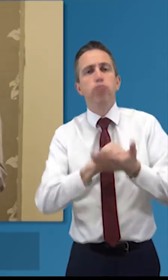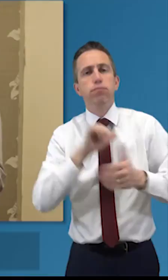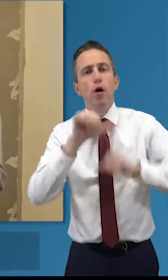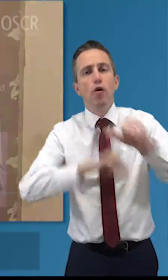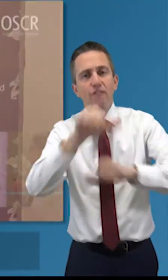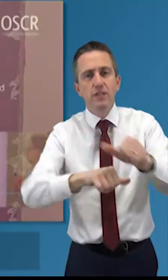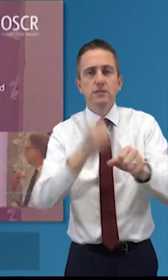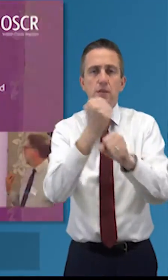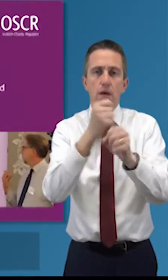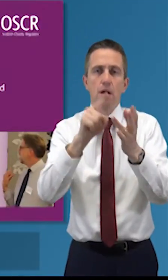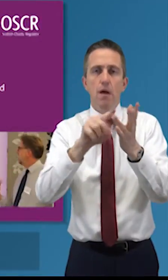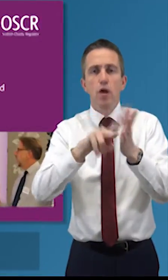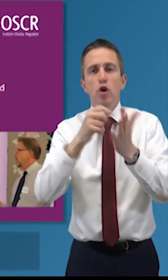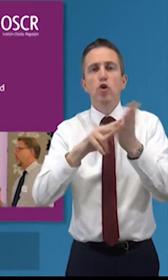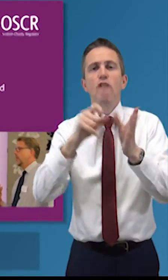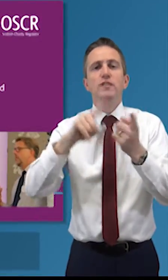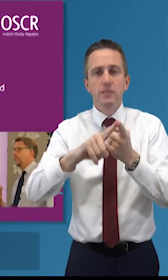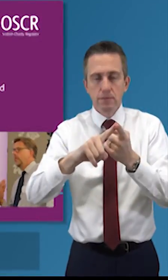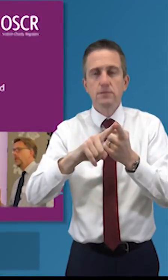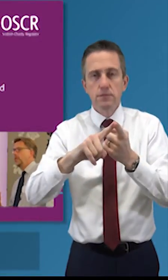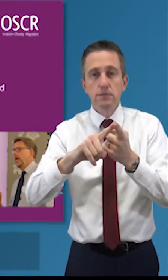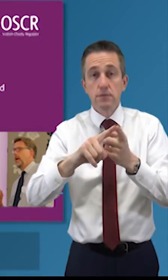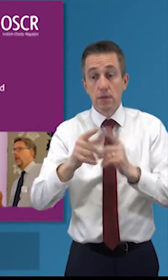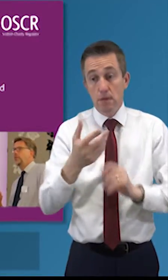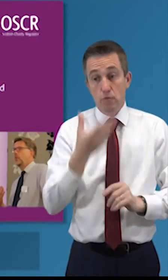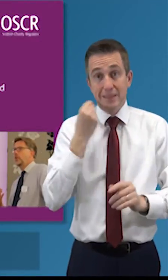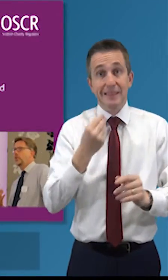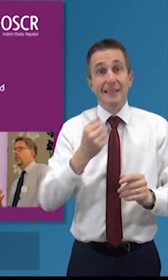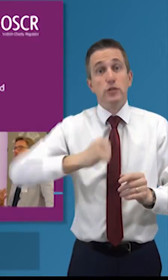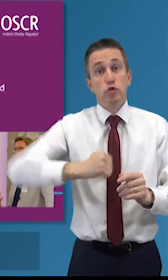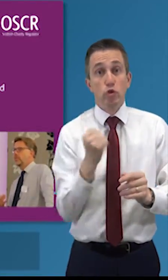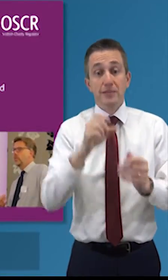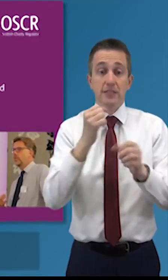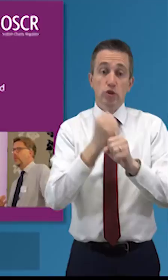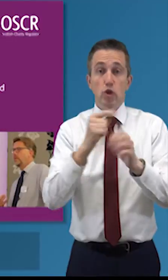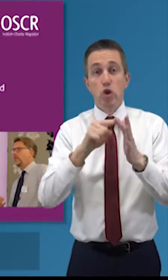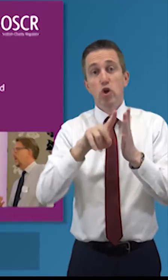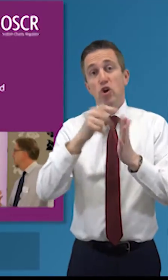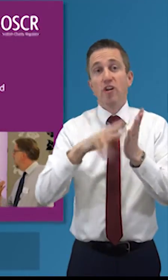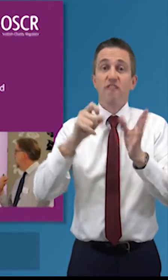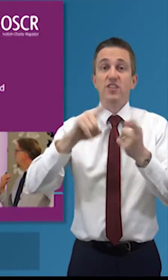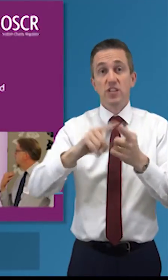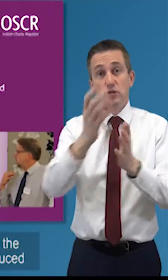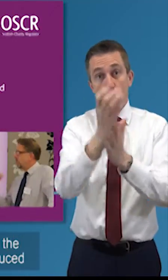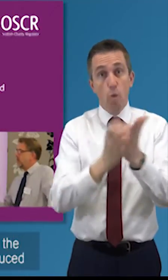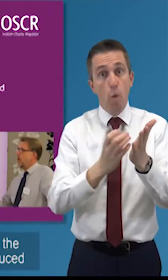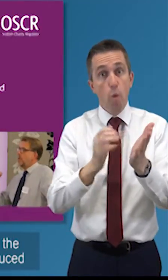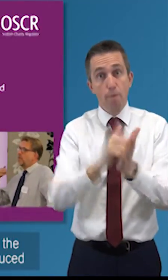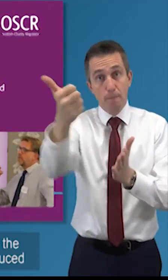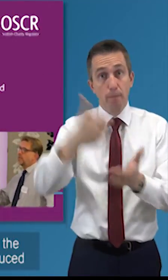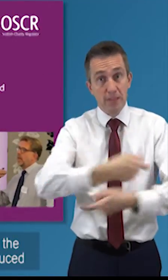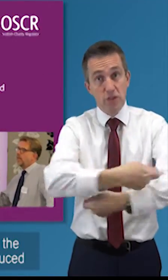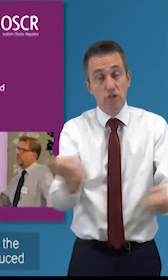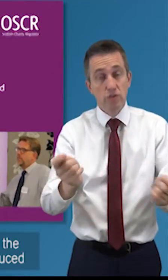and uh recently there's been published a scottish governance code for the third sector this is something